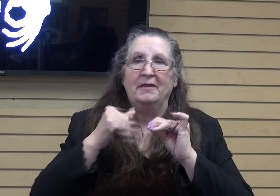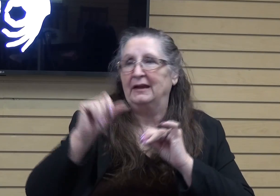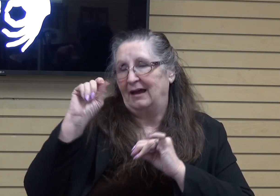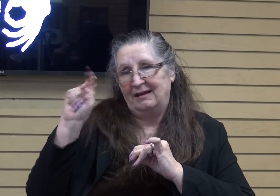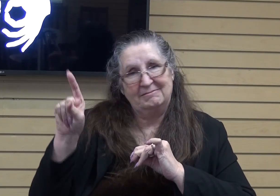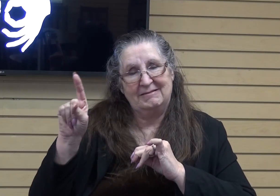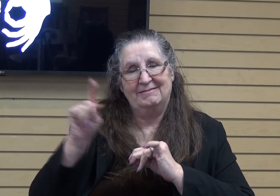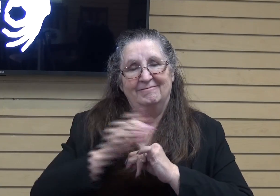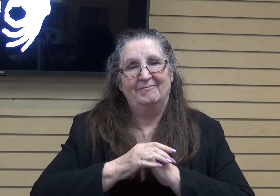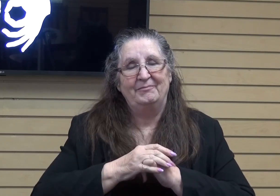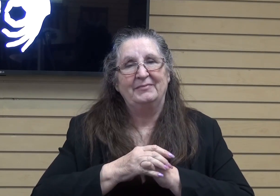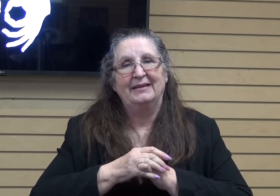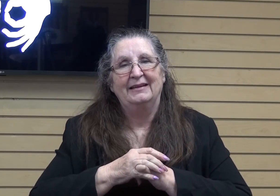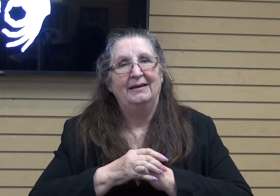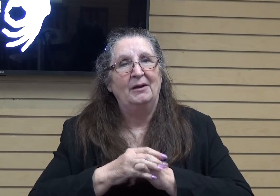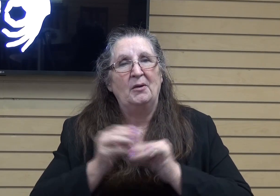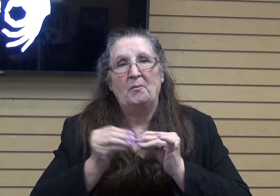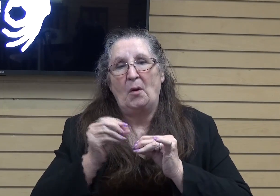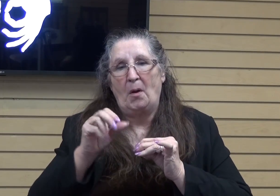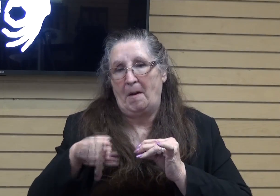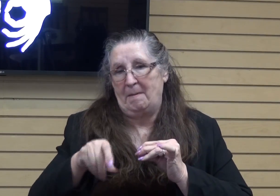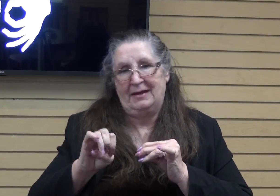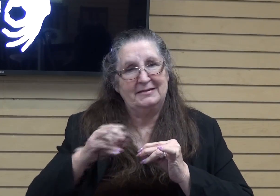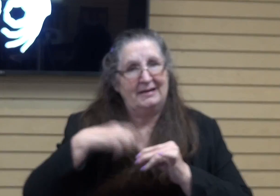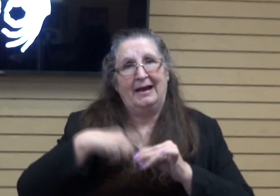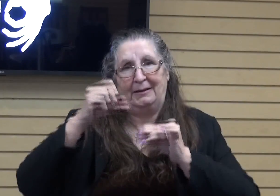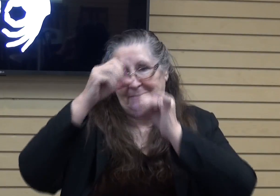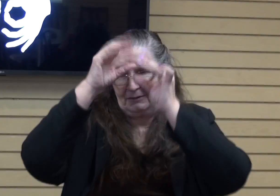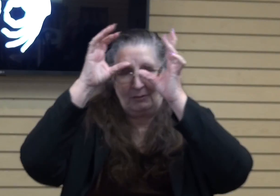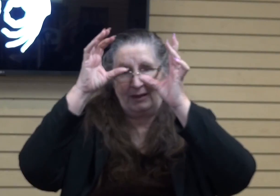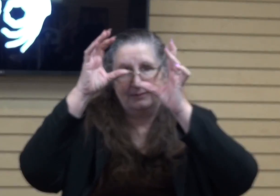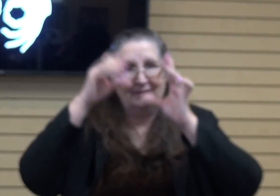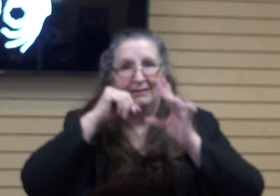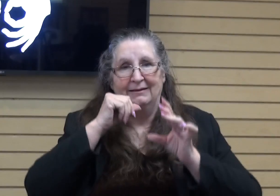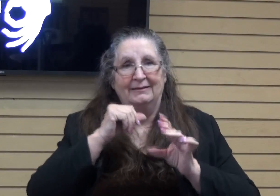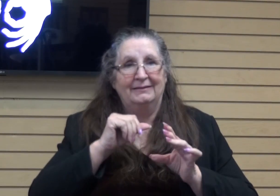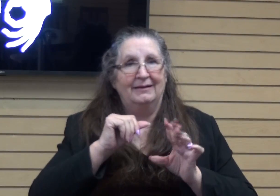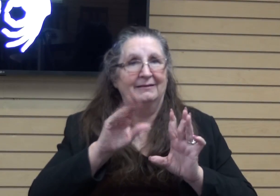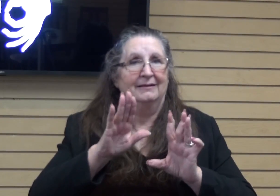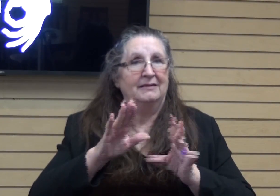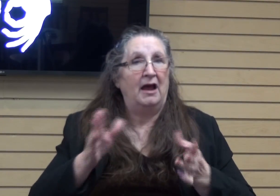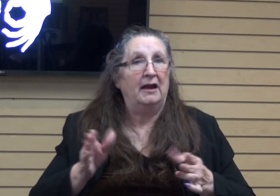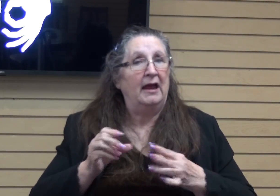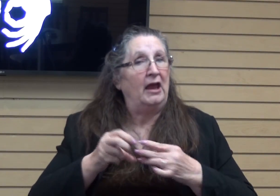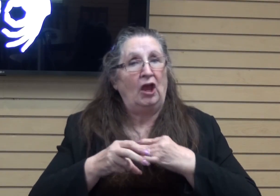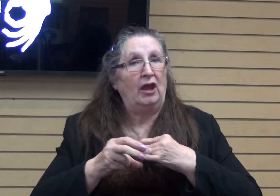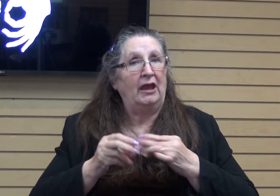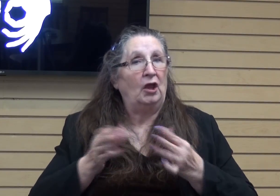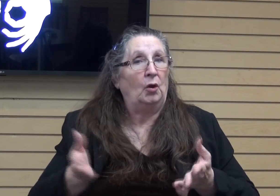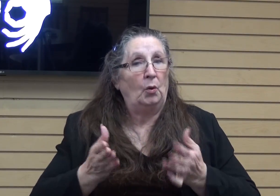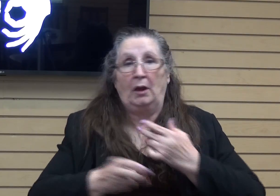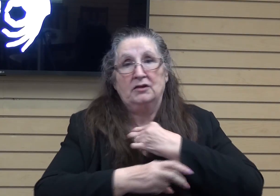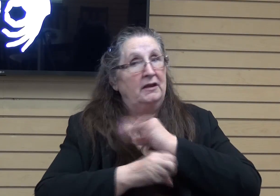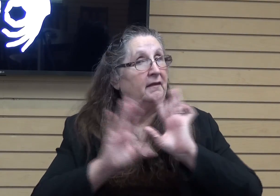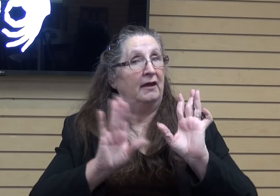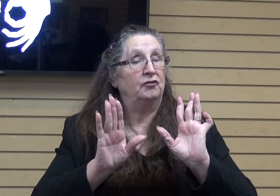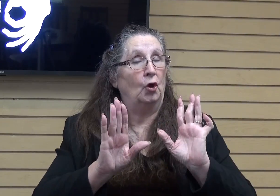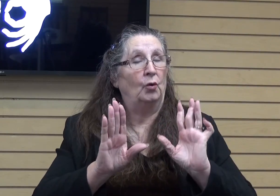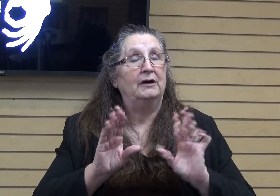you know, gives me more pins than I can imagine. And not, you know, disclaimer, not that I'm encouraging theft in any way, but just